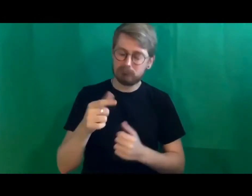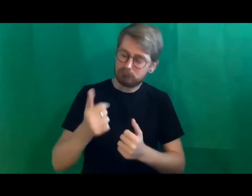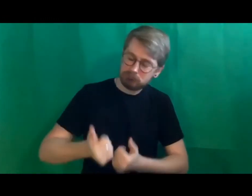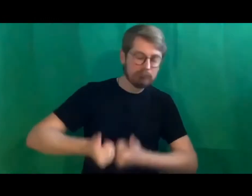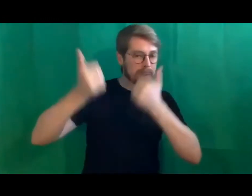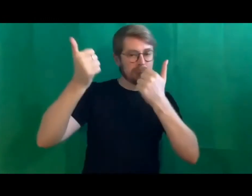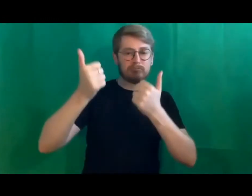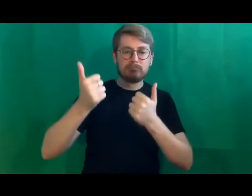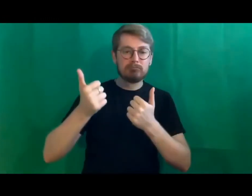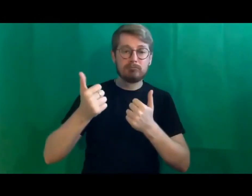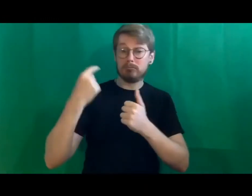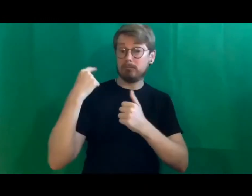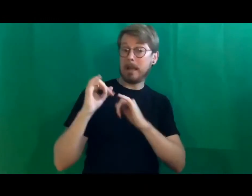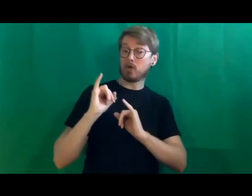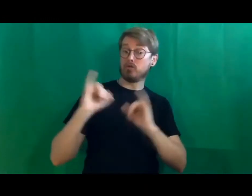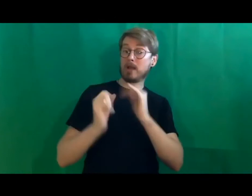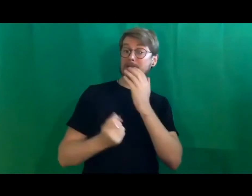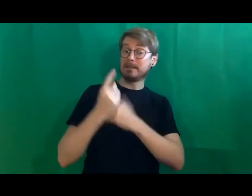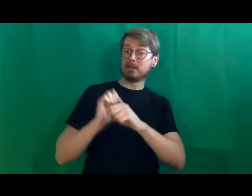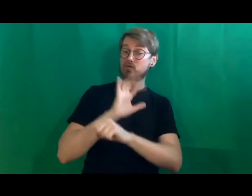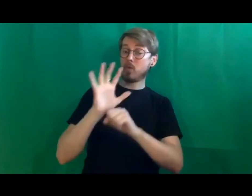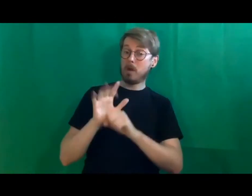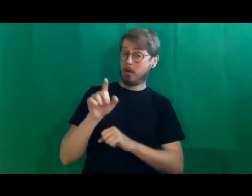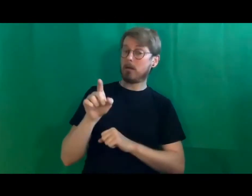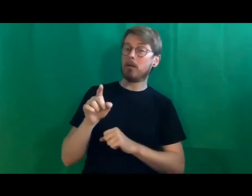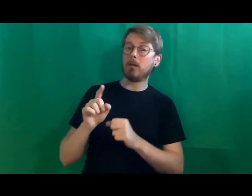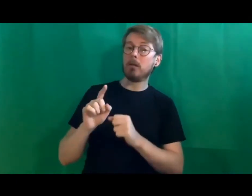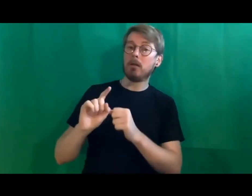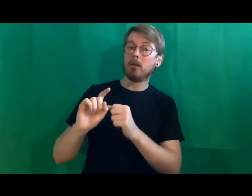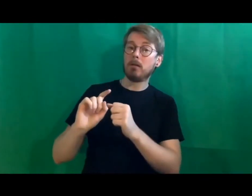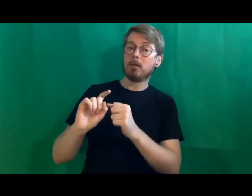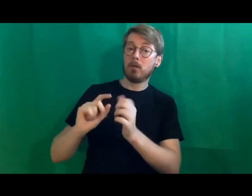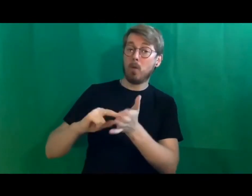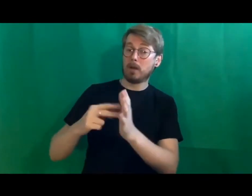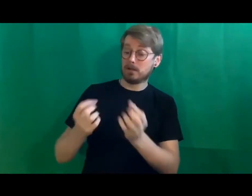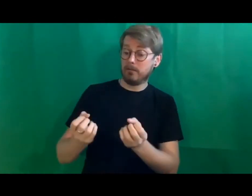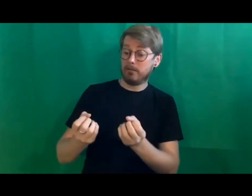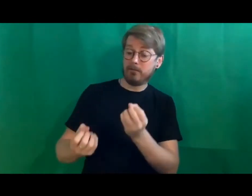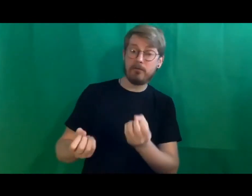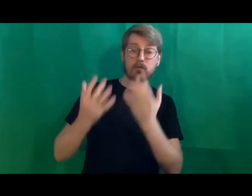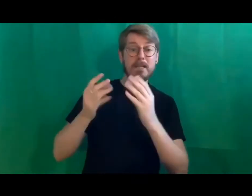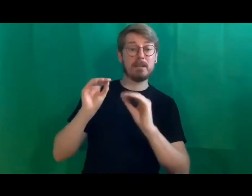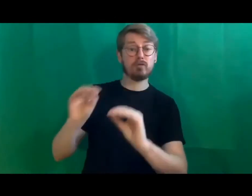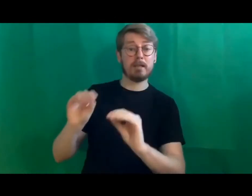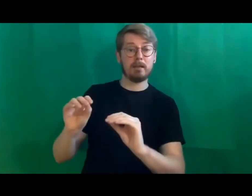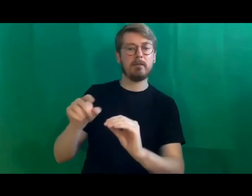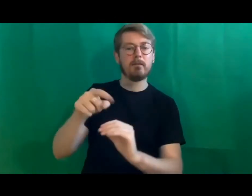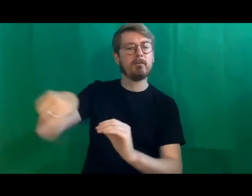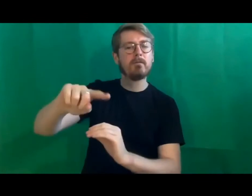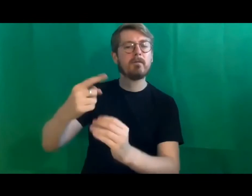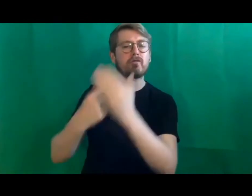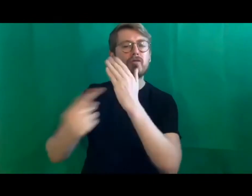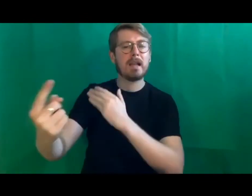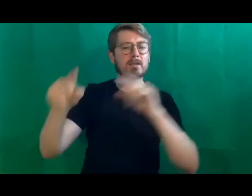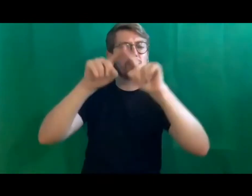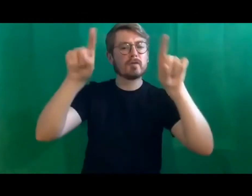and very quickly in the crisis um organized the uh free training for freelancers through screen skills and she has